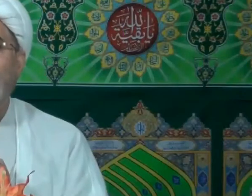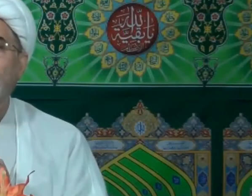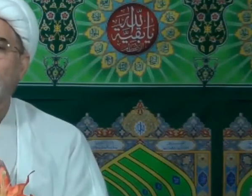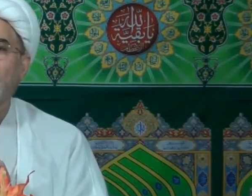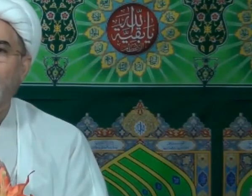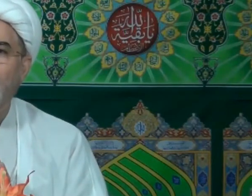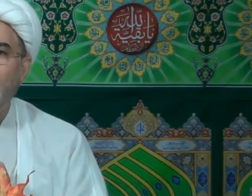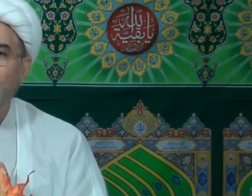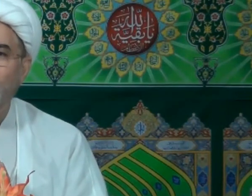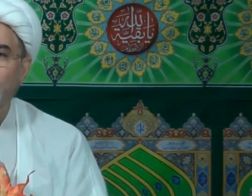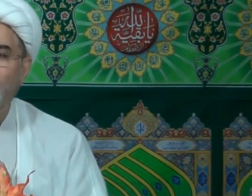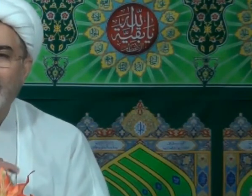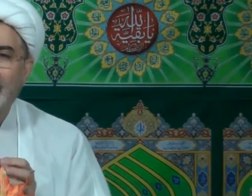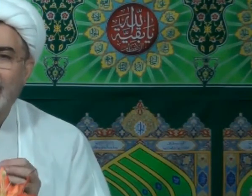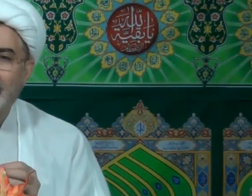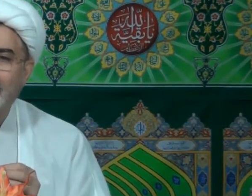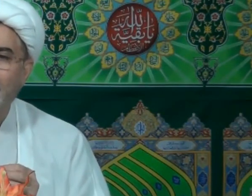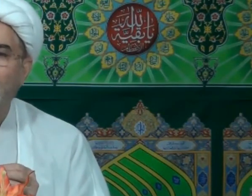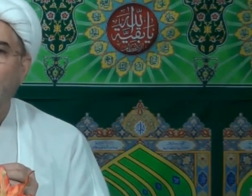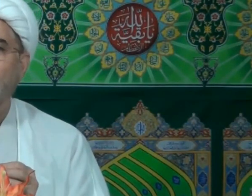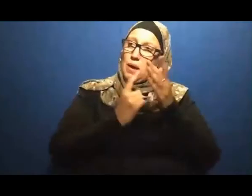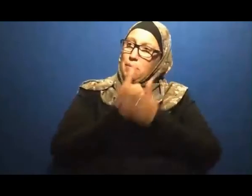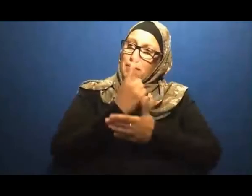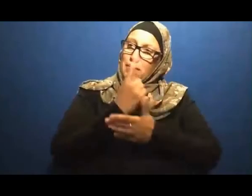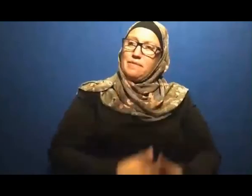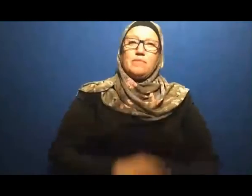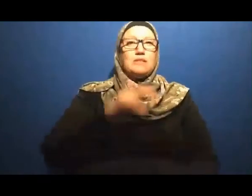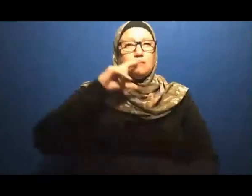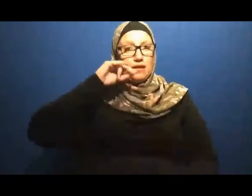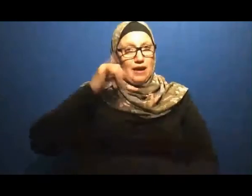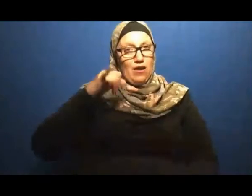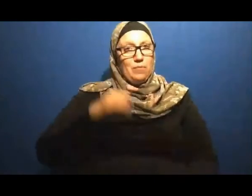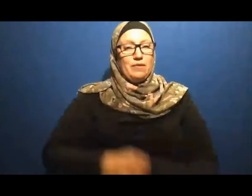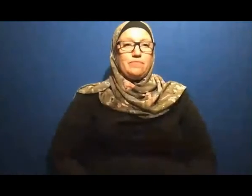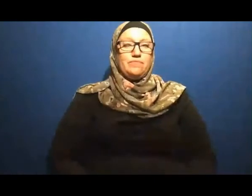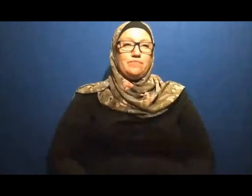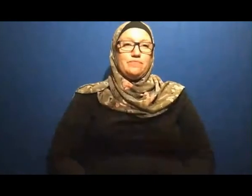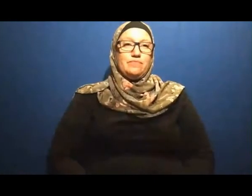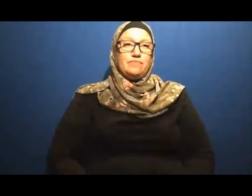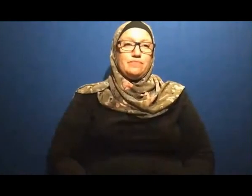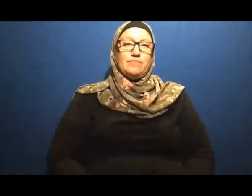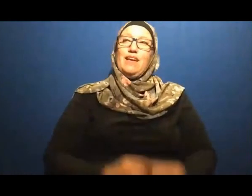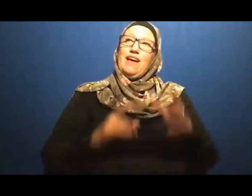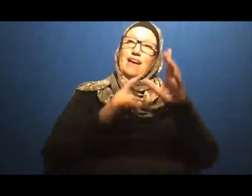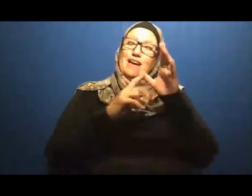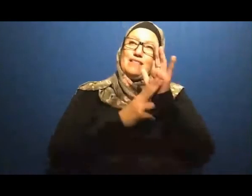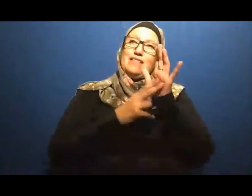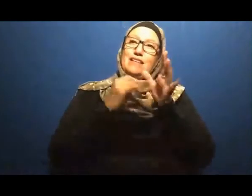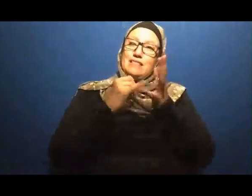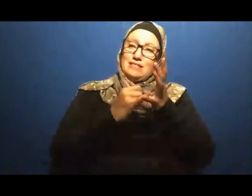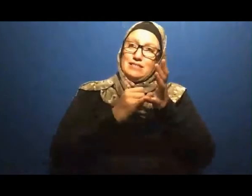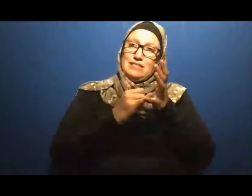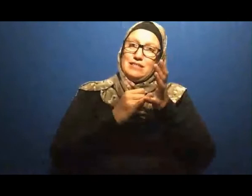Akser men at tahoor Yazidillahu Fi umrek Anas Make sure that Without getting